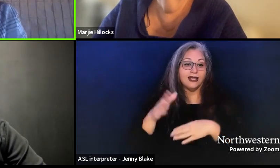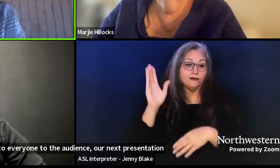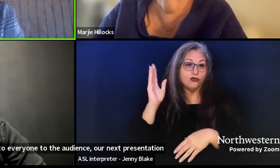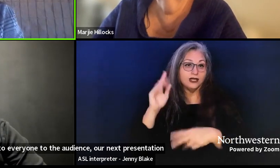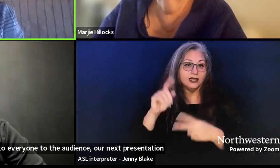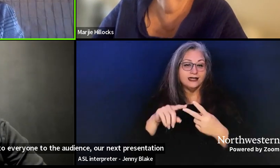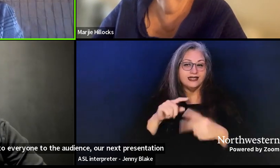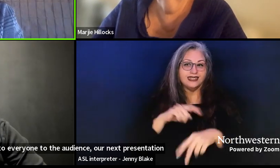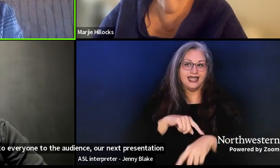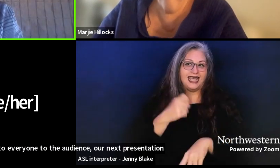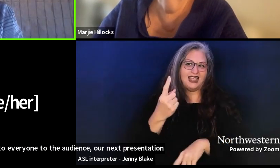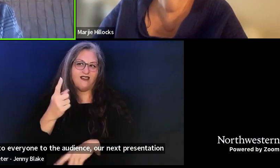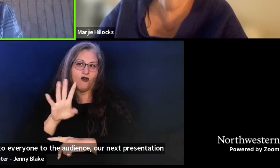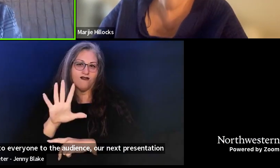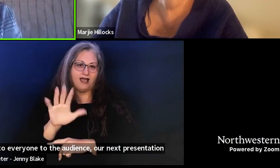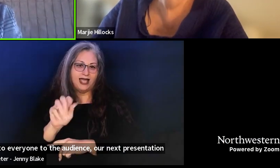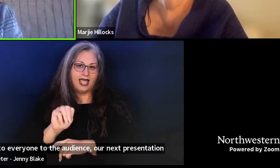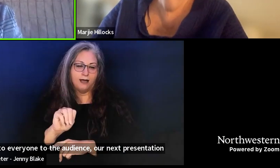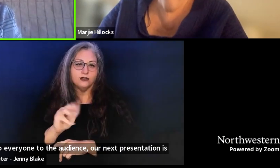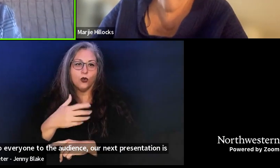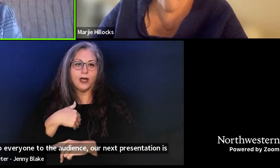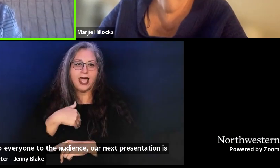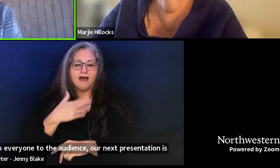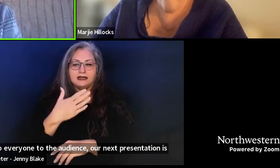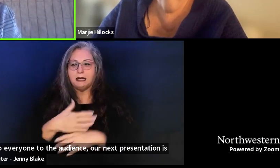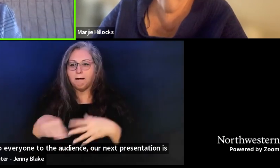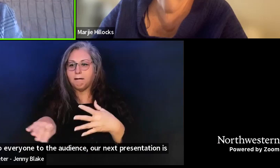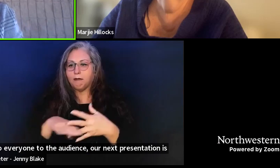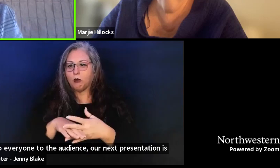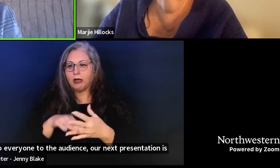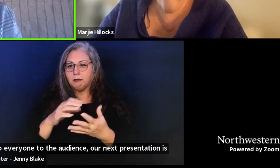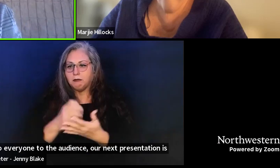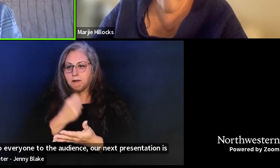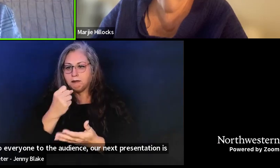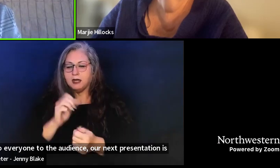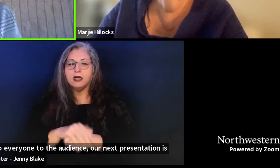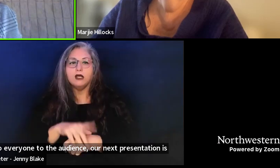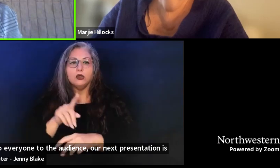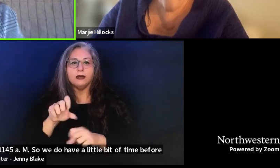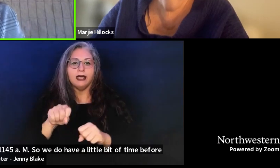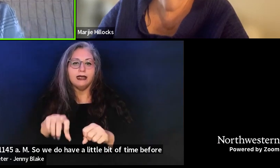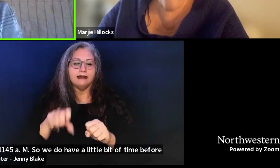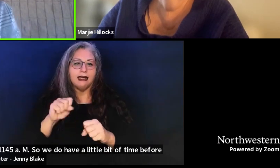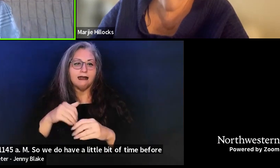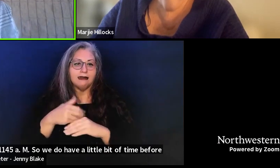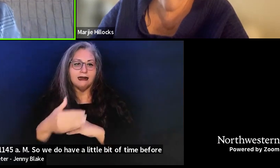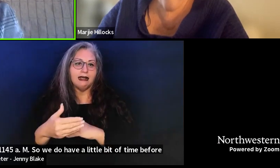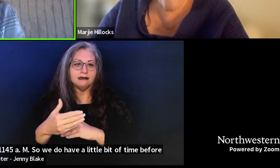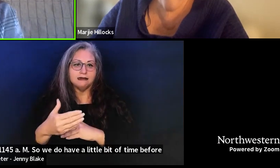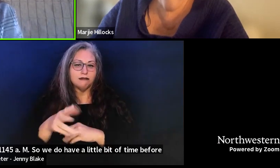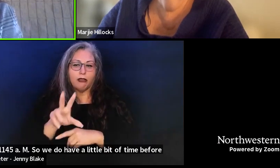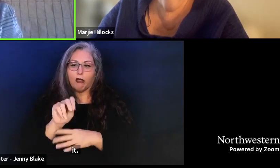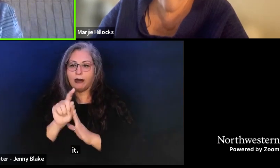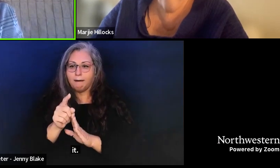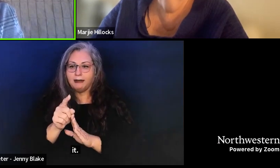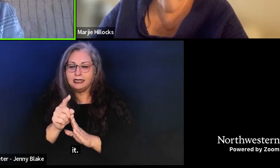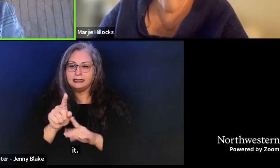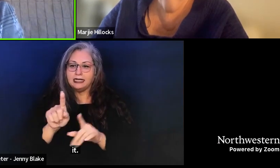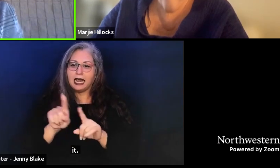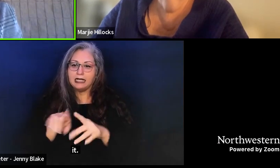presentation is at 11.45 a.m. So we do have a little bit of time before it. You can take the next 30 minutes as